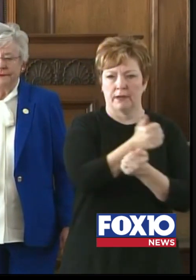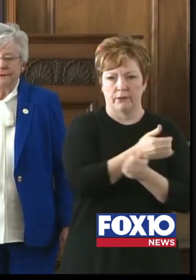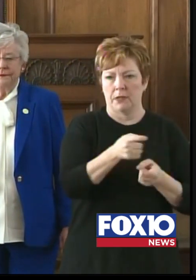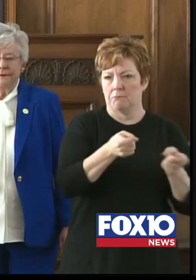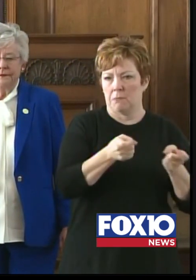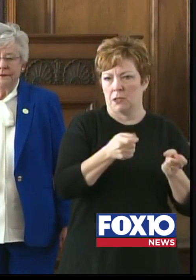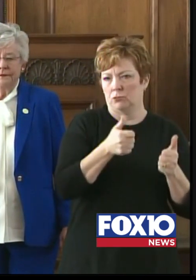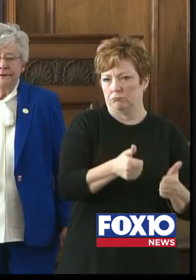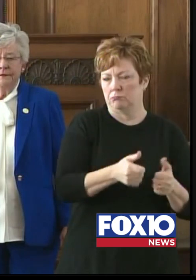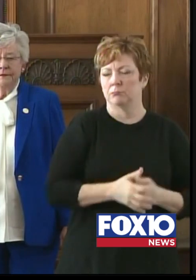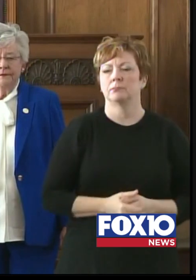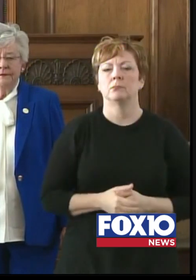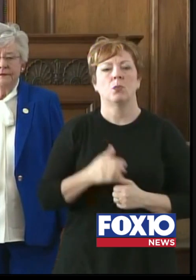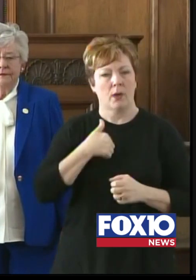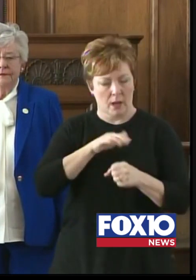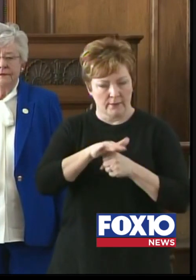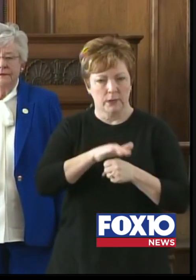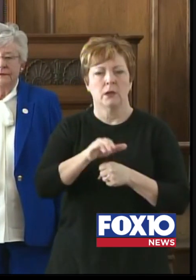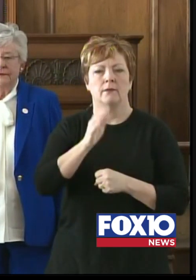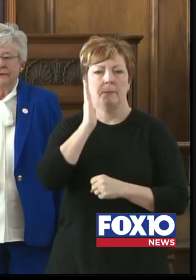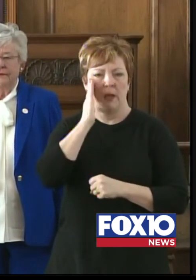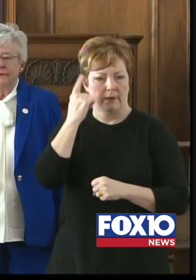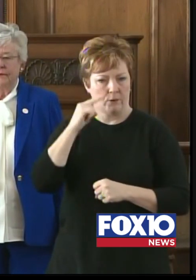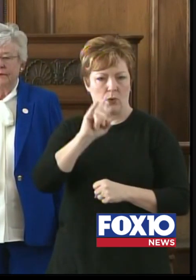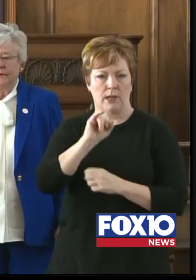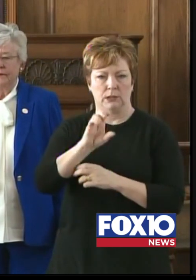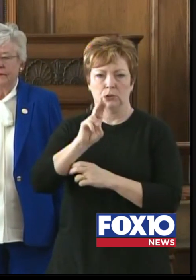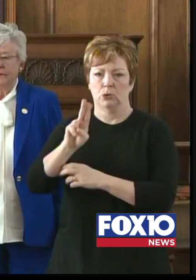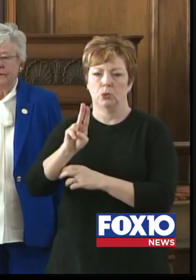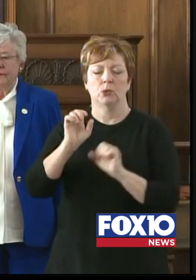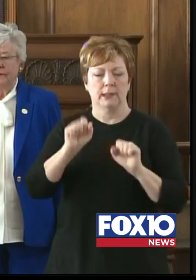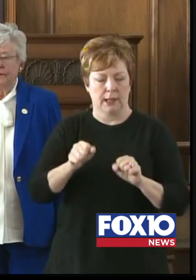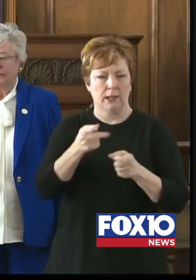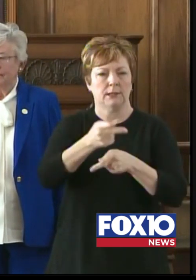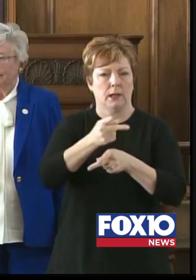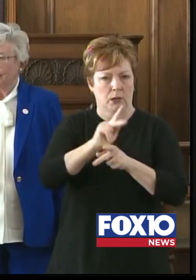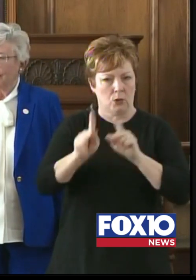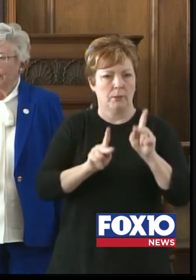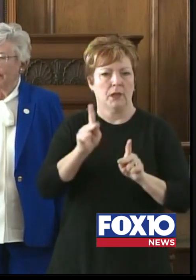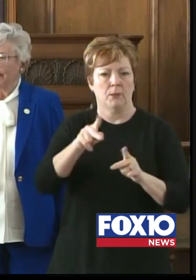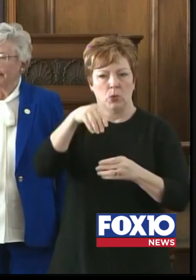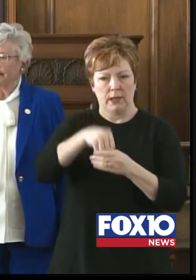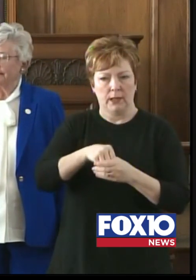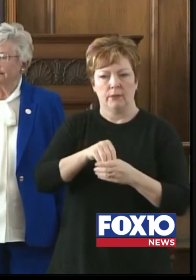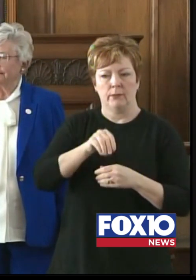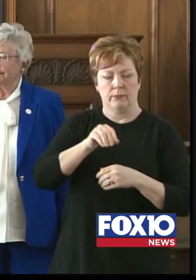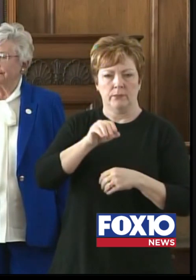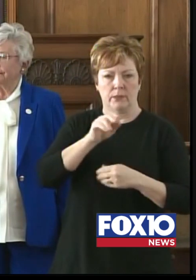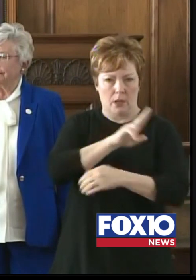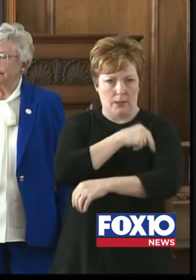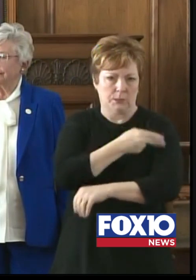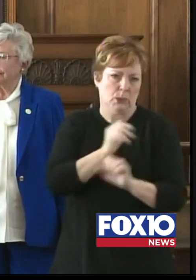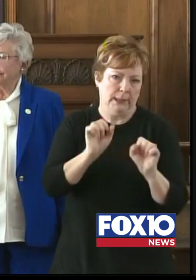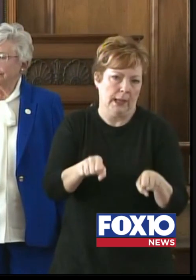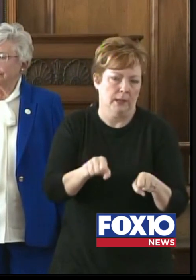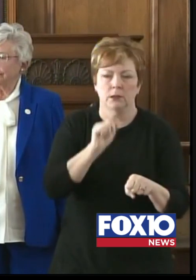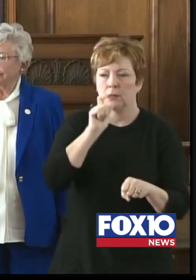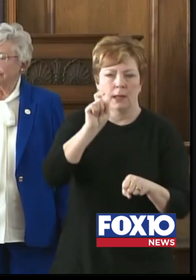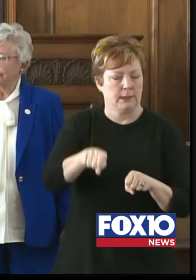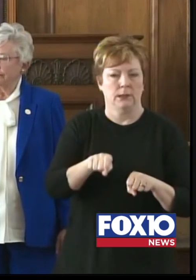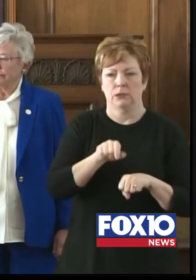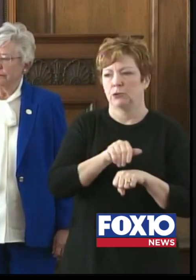We do have adequate ICU beds and the ability to care for people within the four walls of the hospital and have not needed